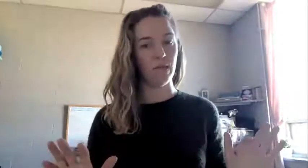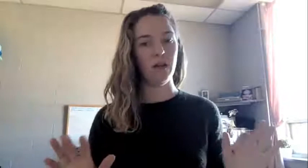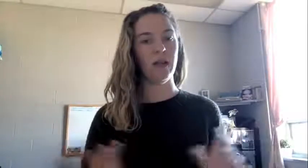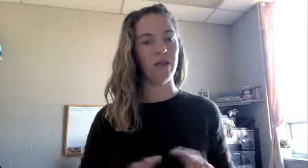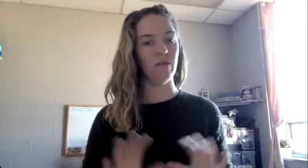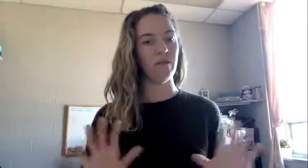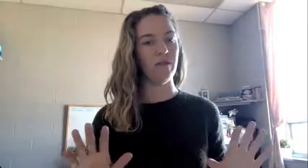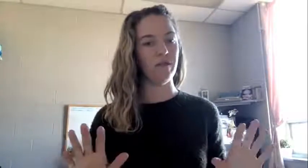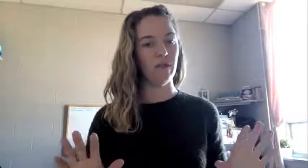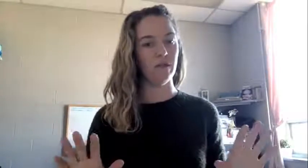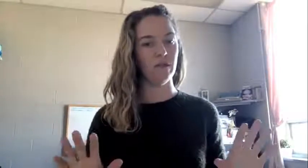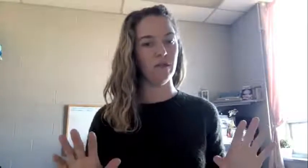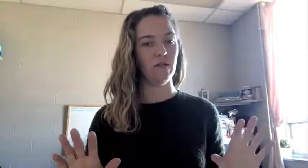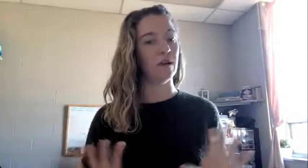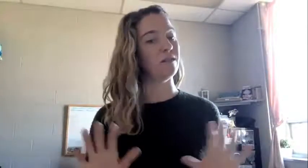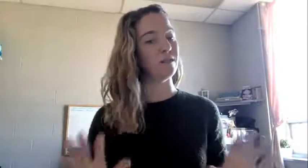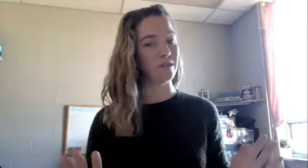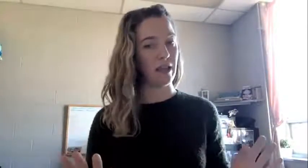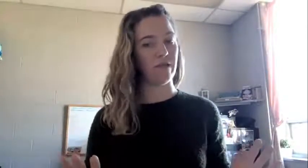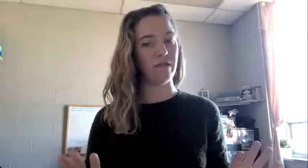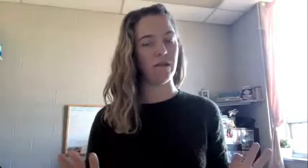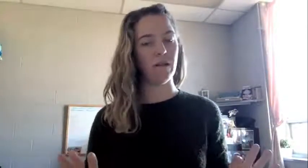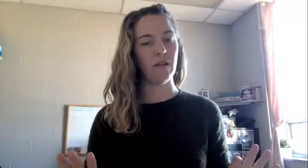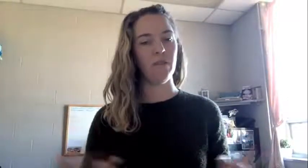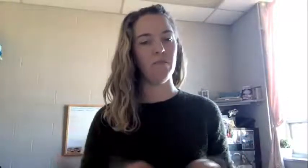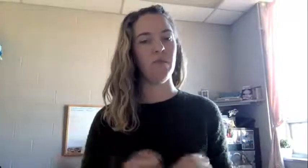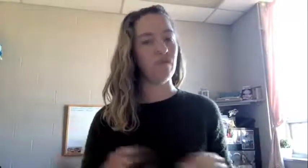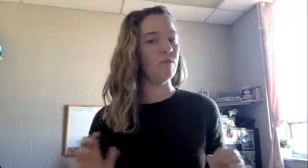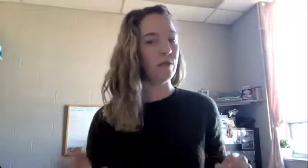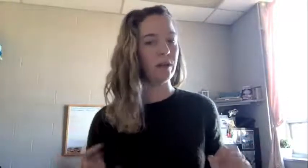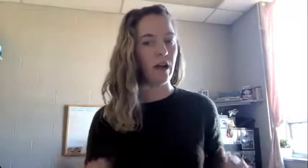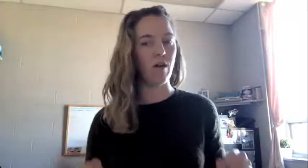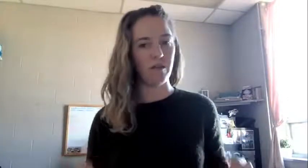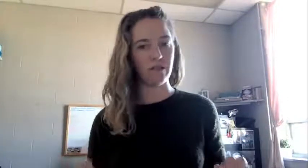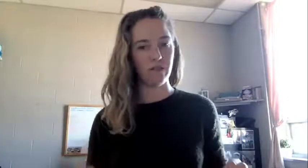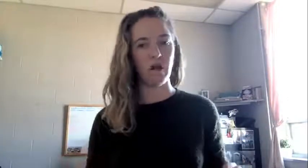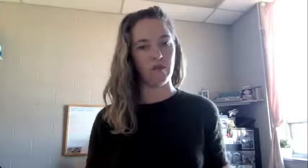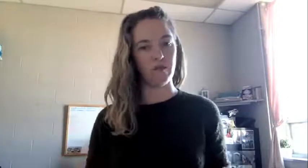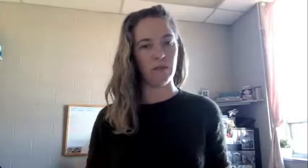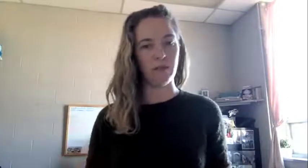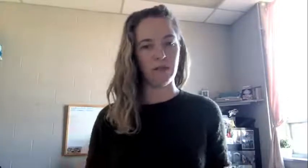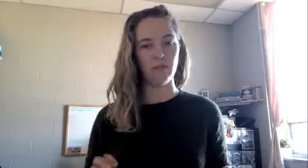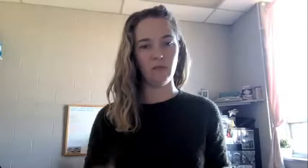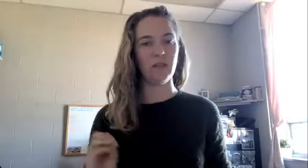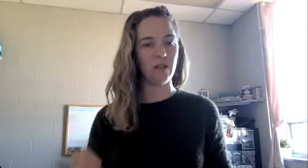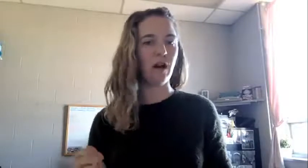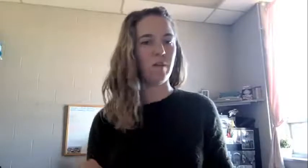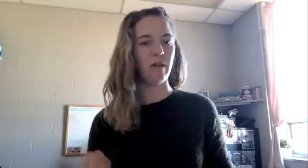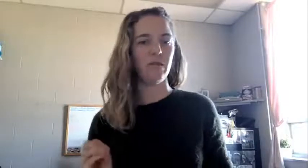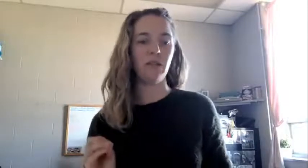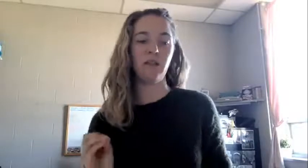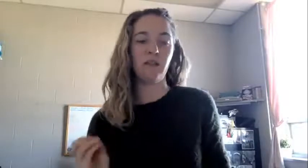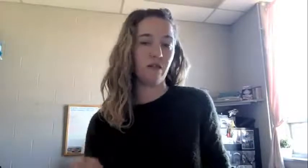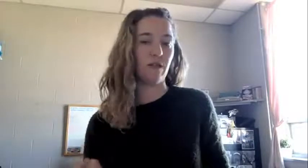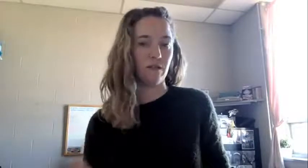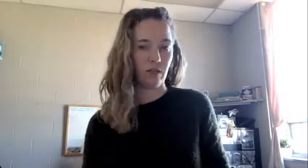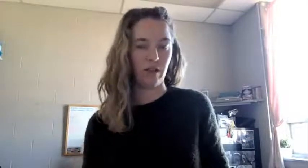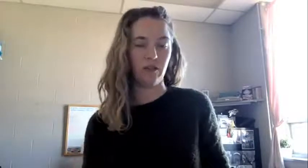I never want you to feel unsafe. But you will not always feel comfortable because we're going to talk about really difficult, challenging